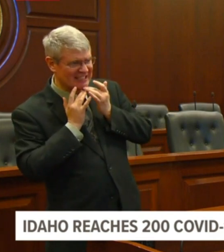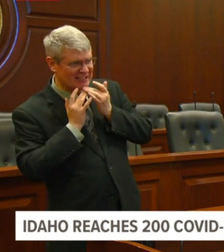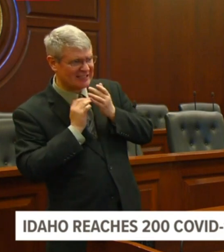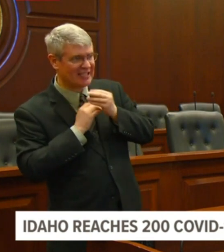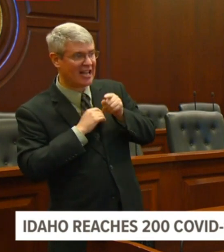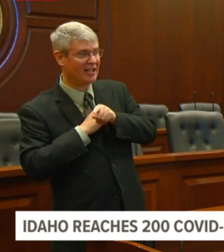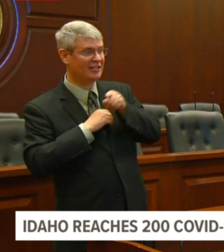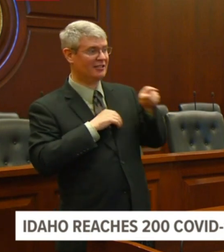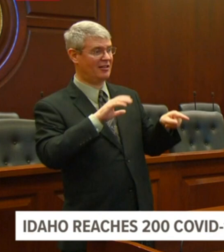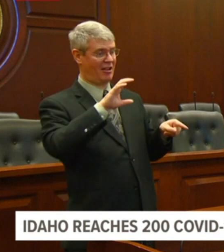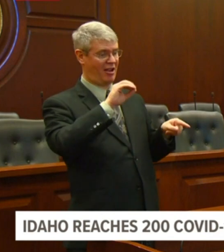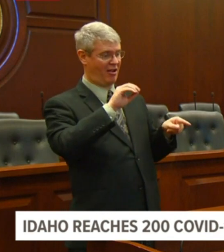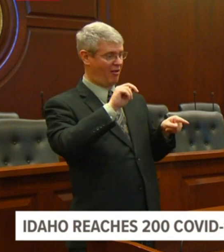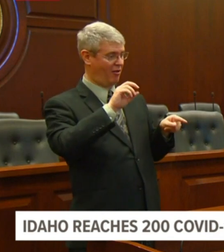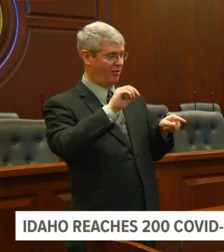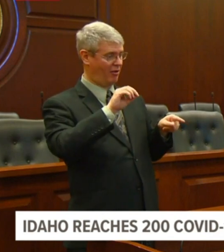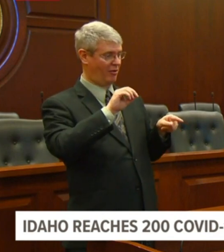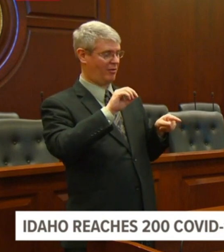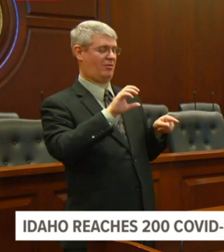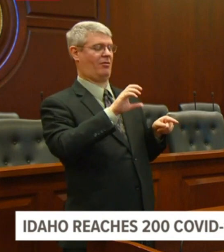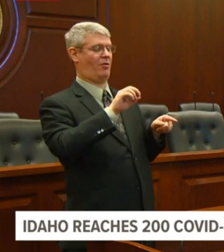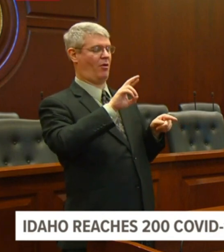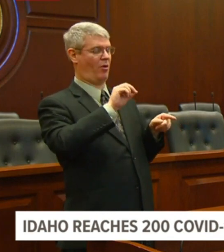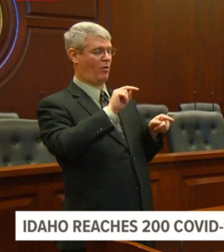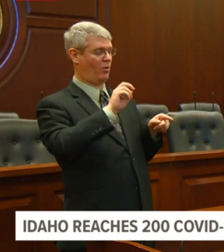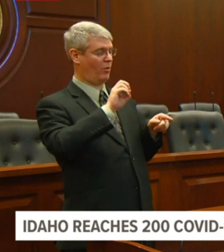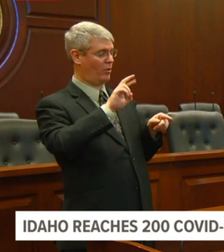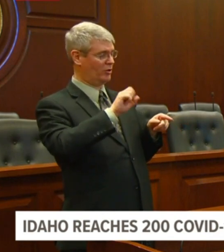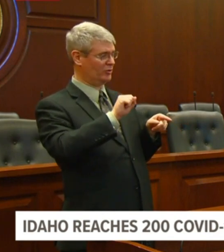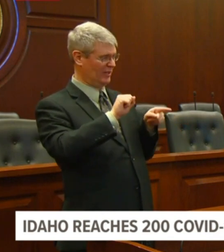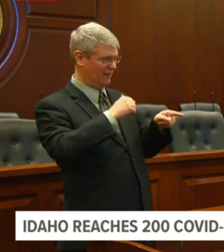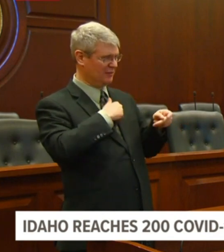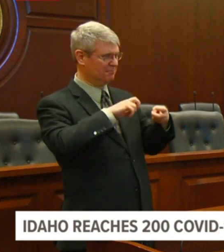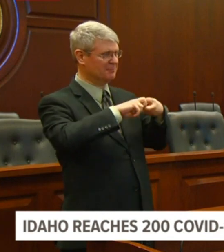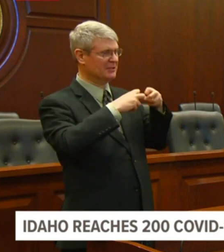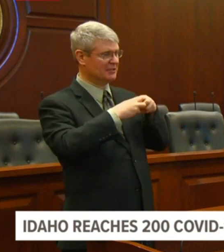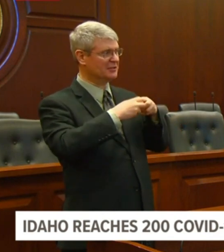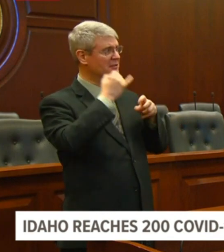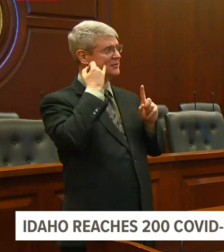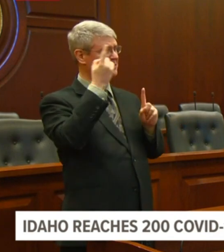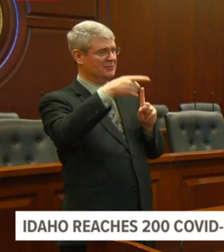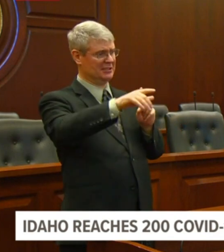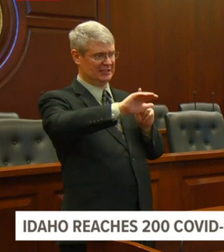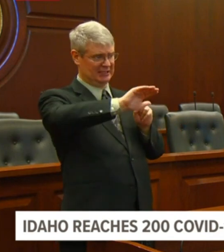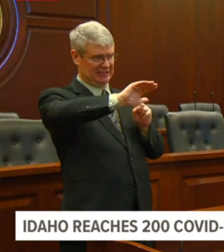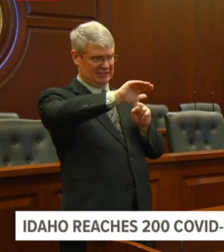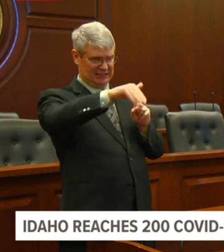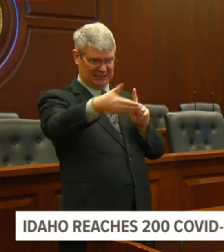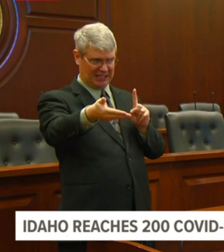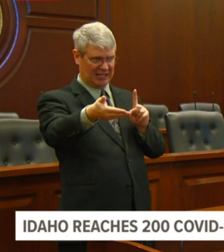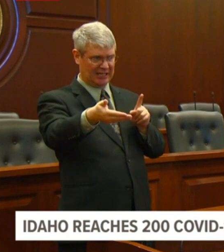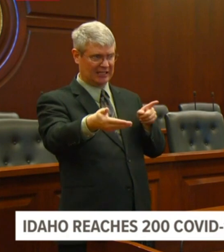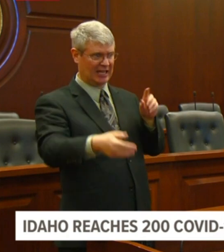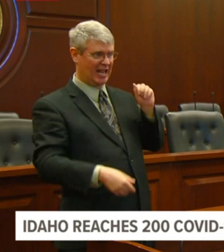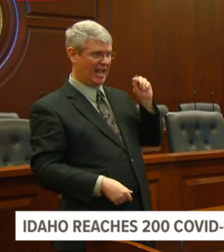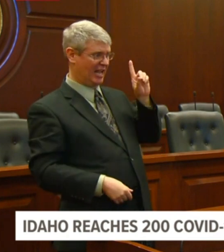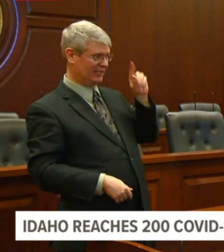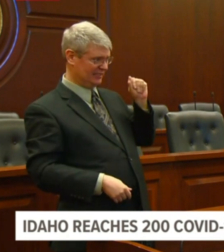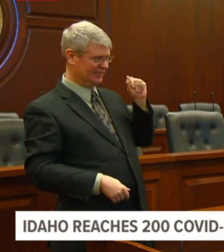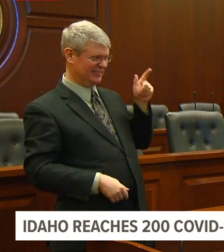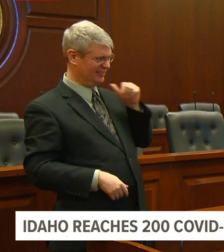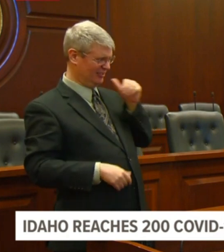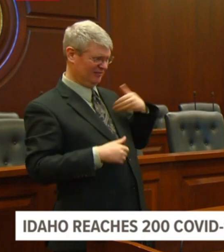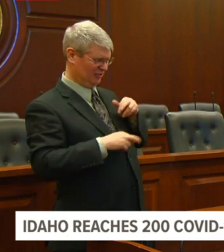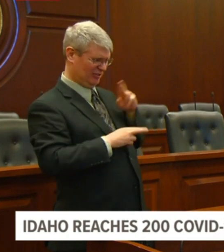running into some issues with the amount of tests that they have to see if someone does did pass away from COVID-19. Uh, are you guys going to be any doing anything